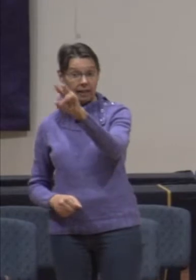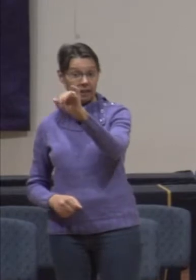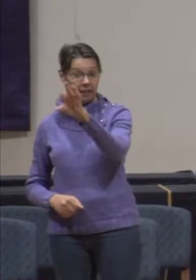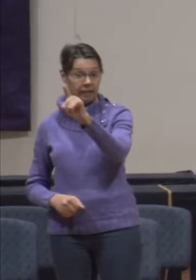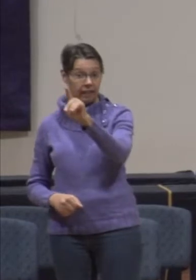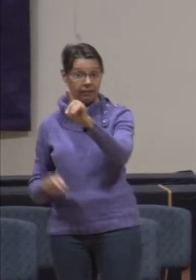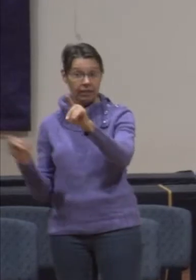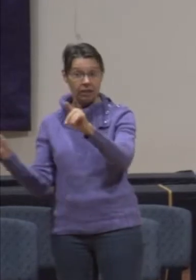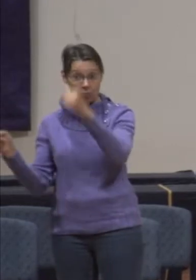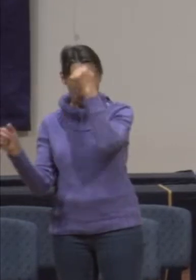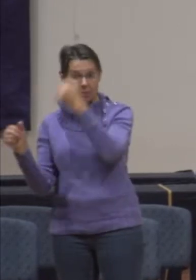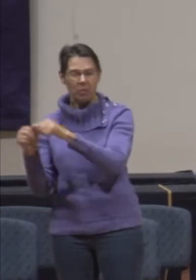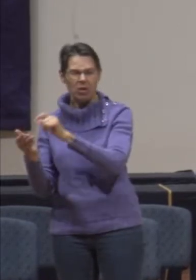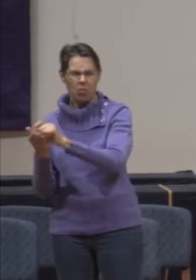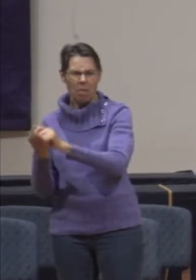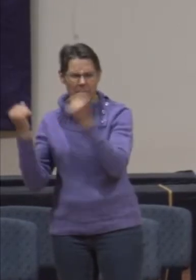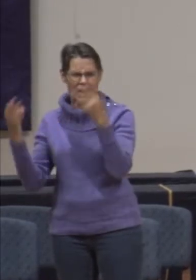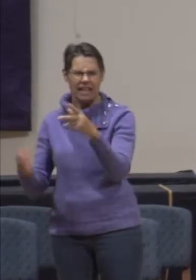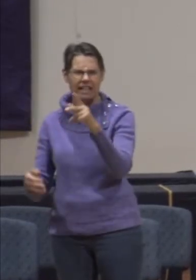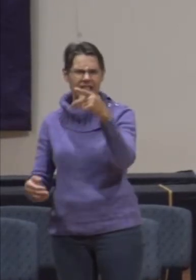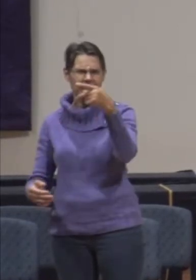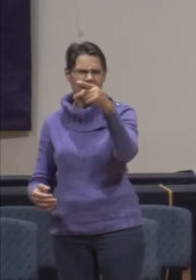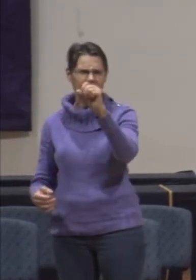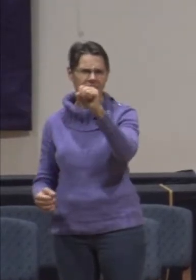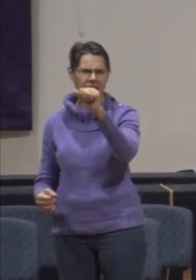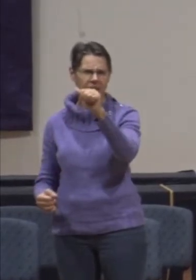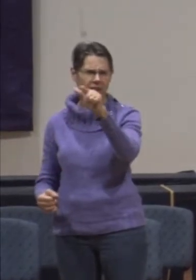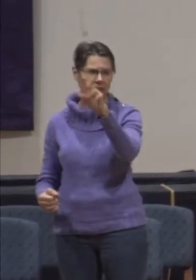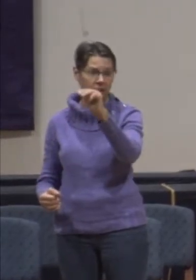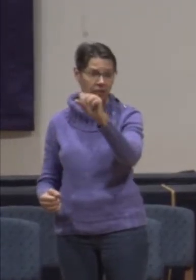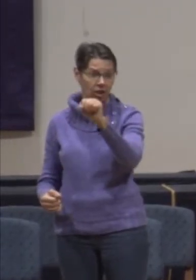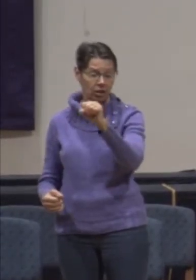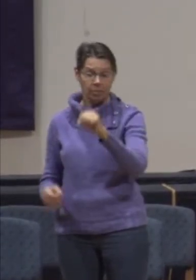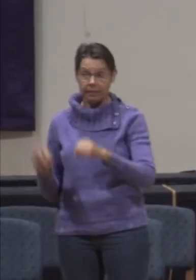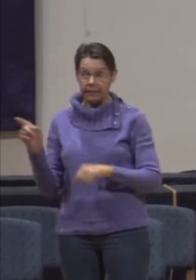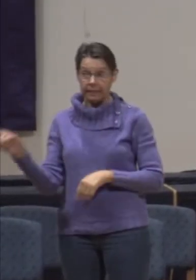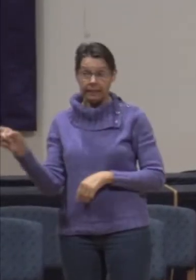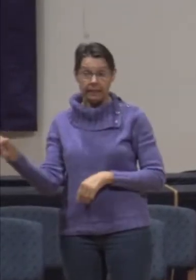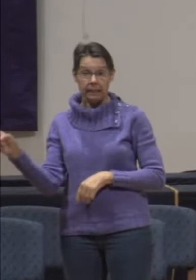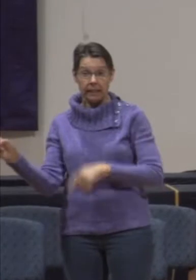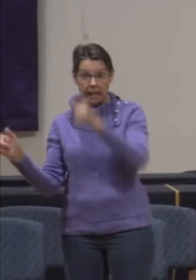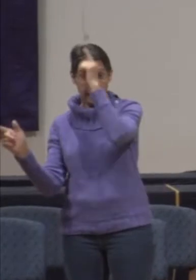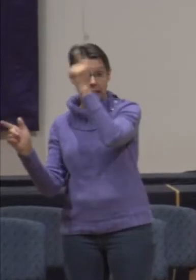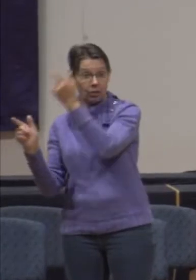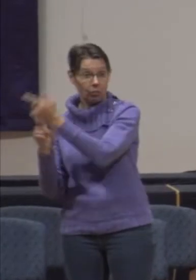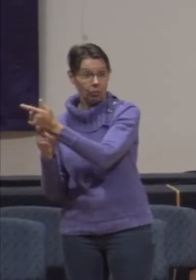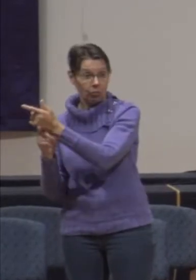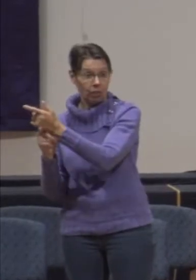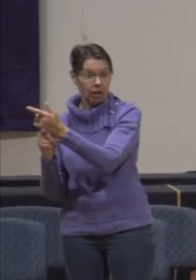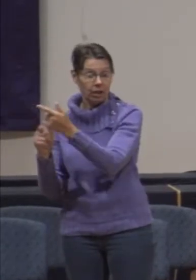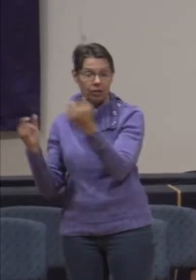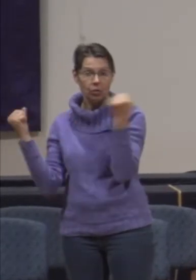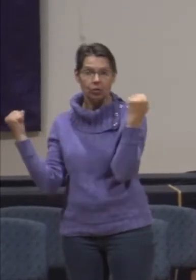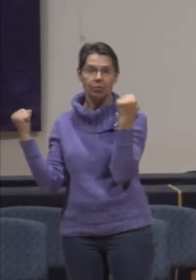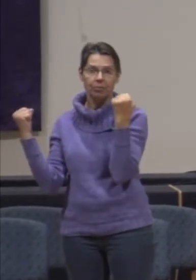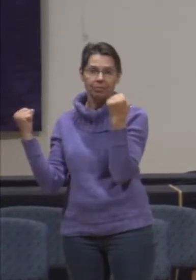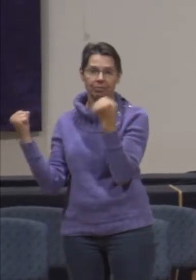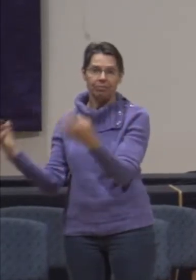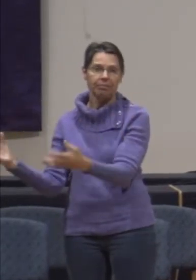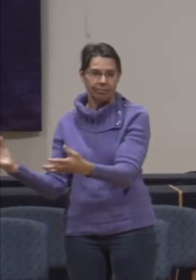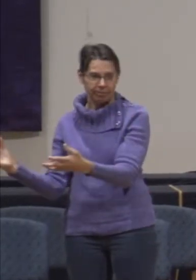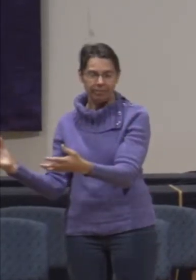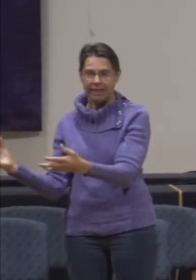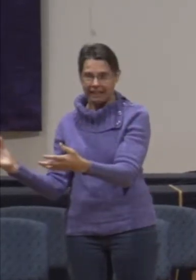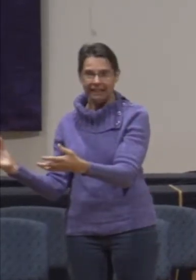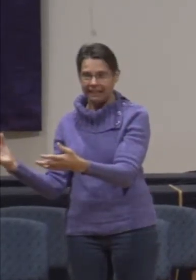many of our Psalms, David, who is a brother to many of his fathers